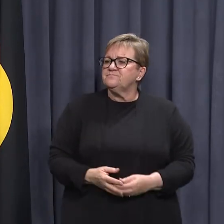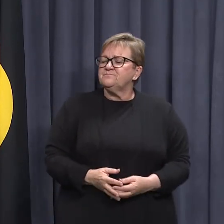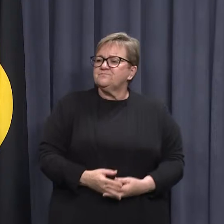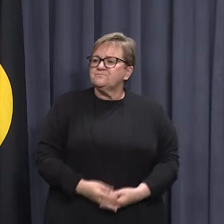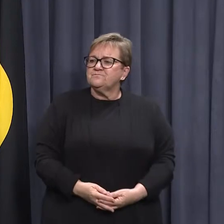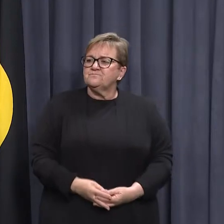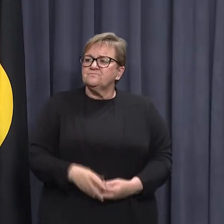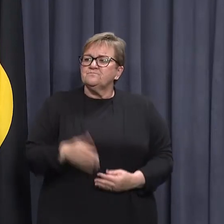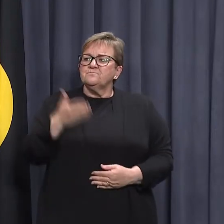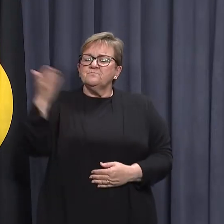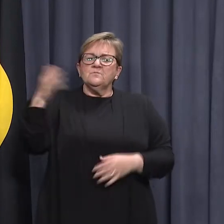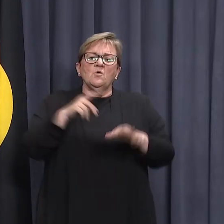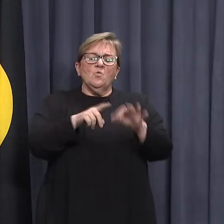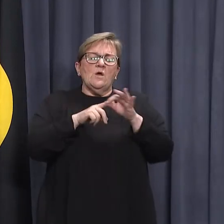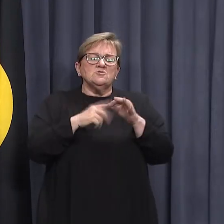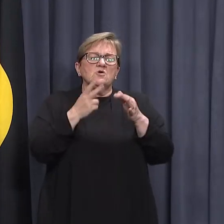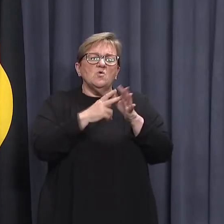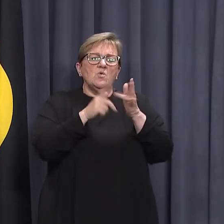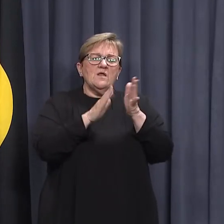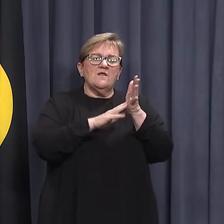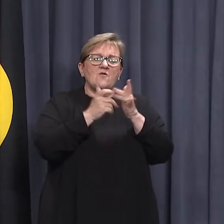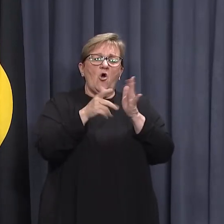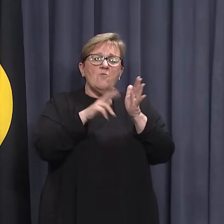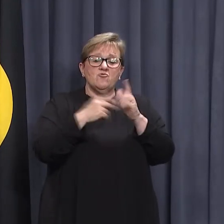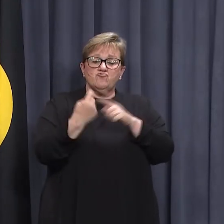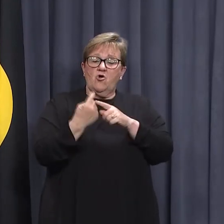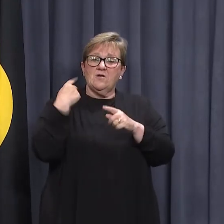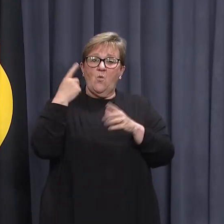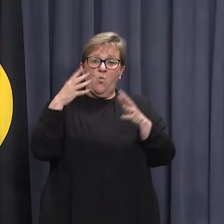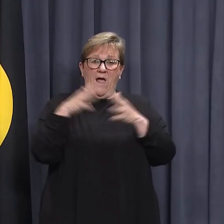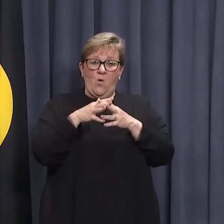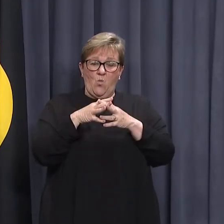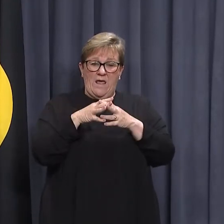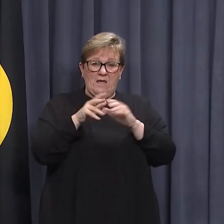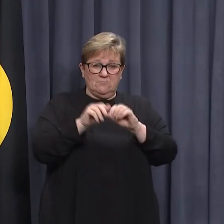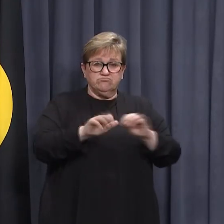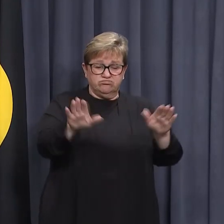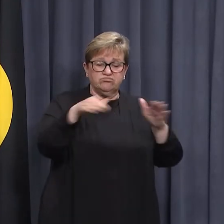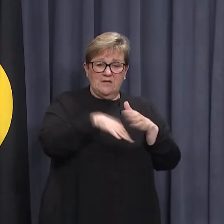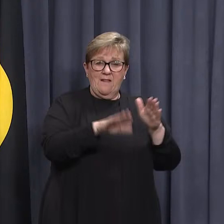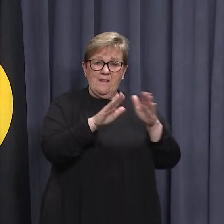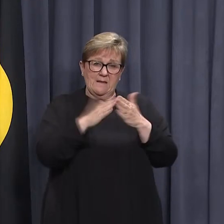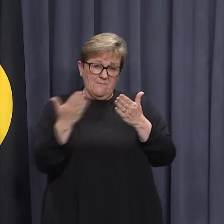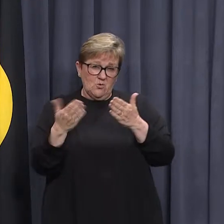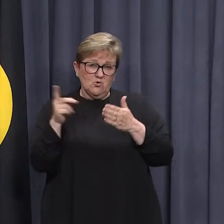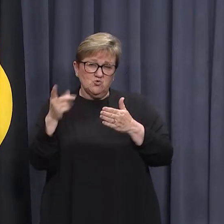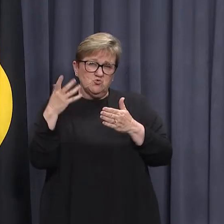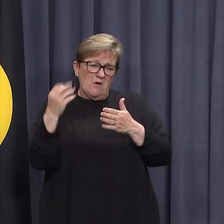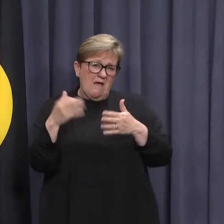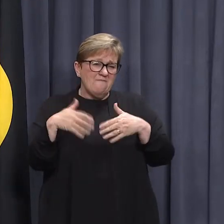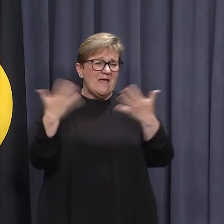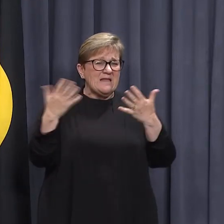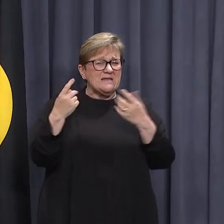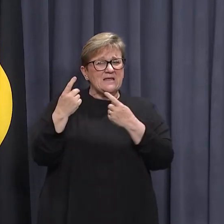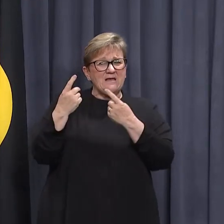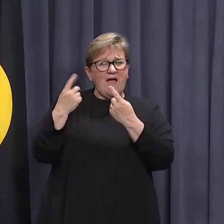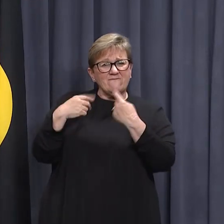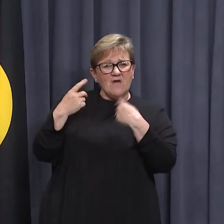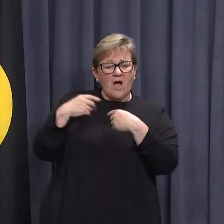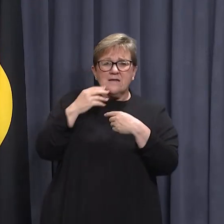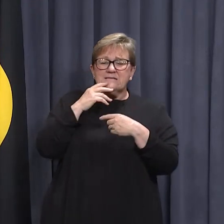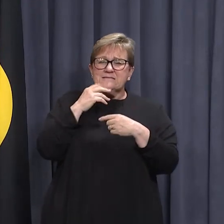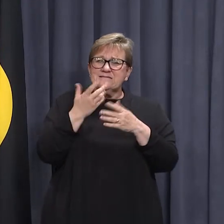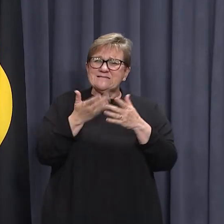of the Omicron cases that we've had over the past week in the community, have you had any kind of advice as to how